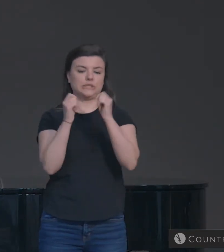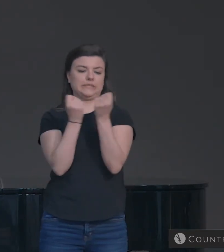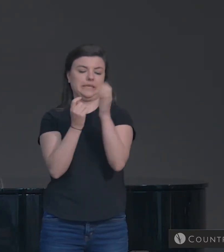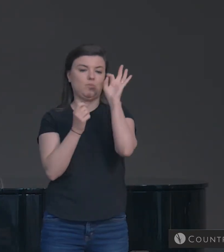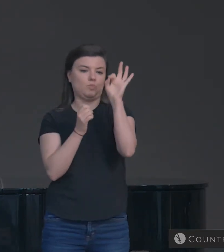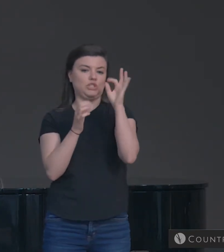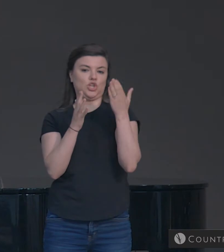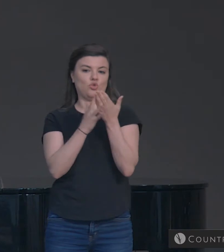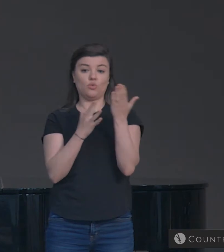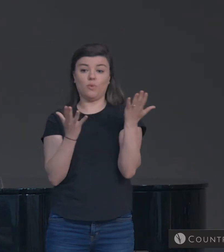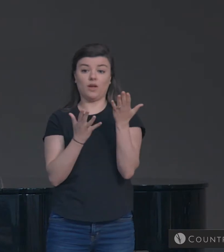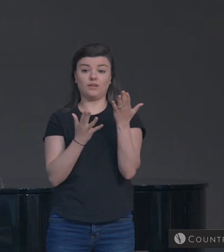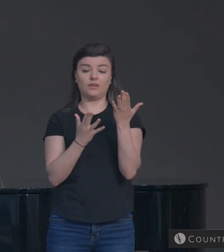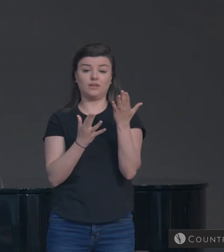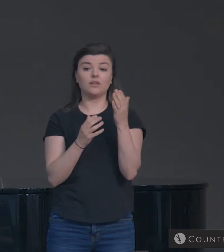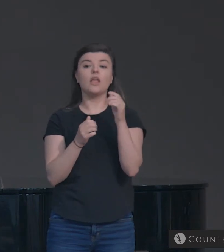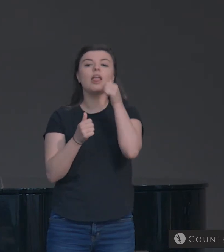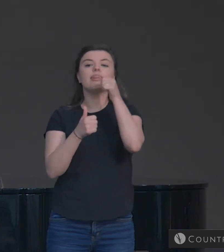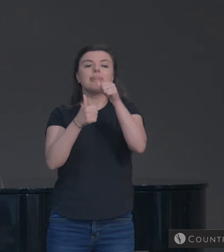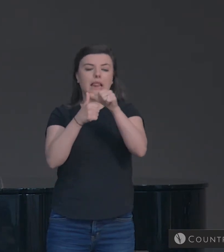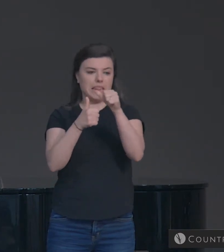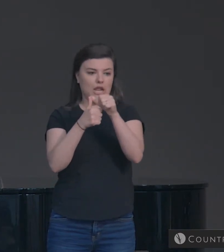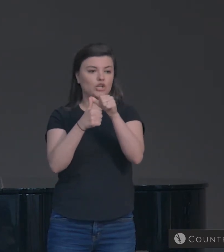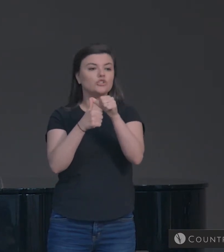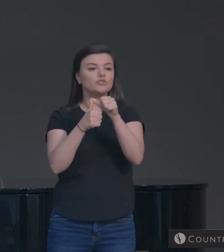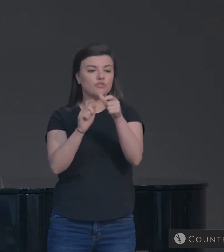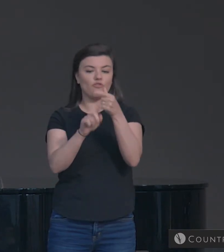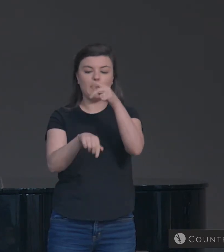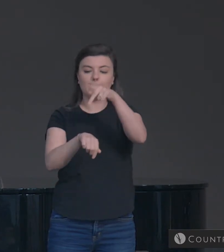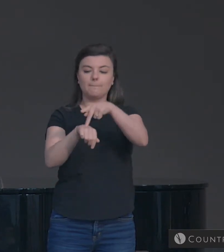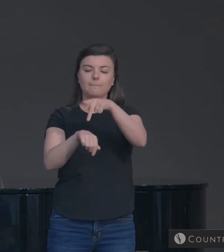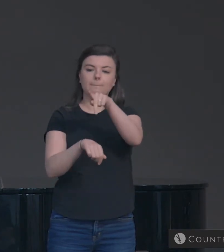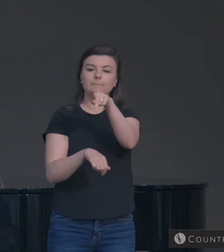the letters that Peter wrote.